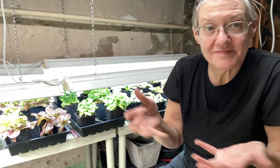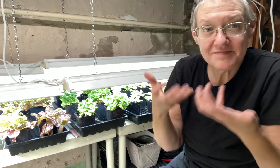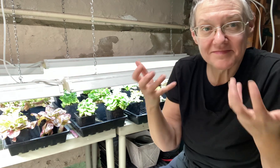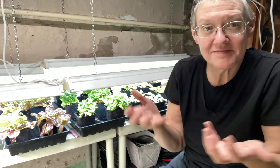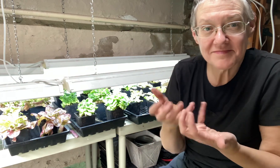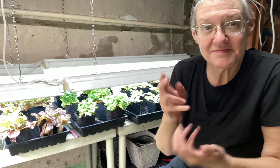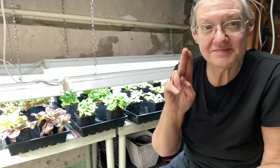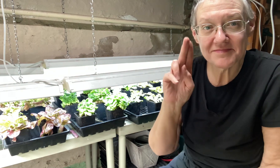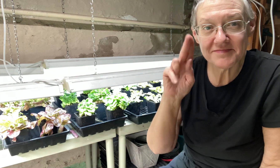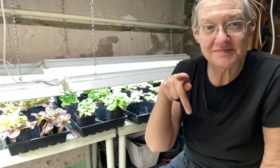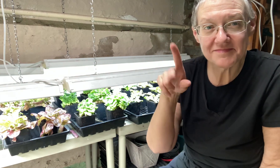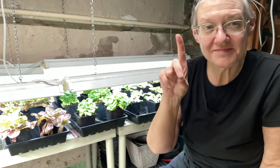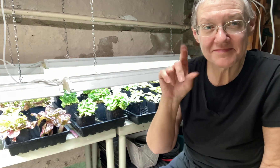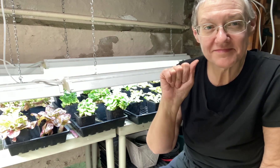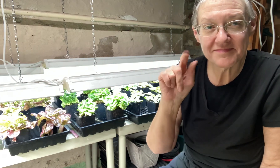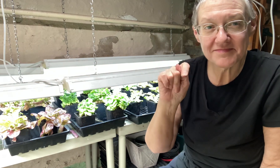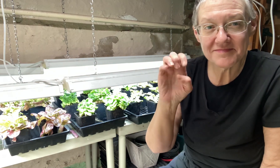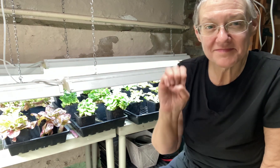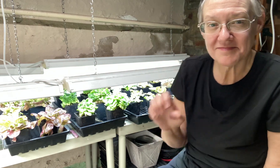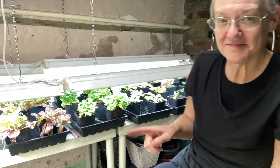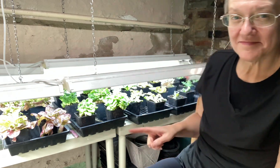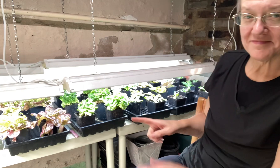now let's have a lettuce update